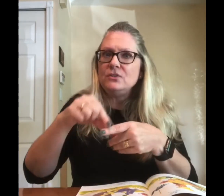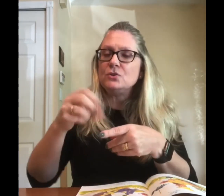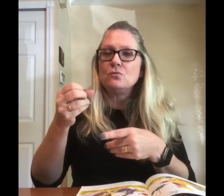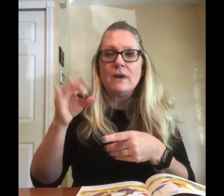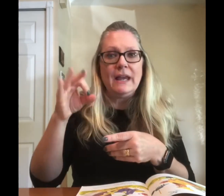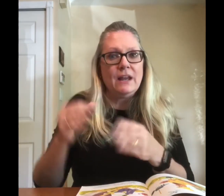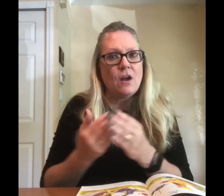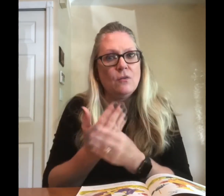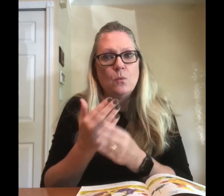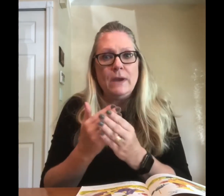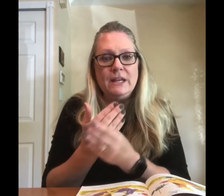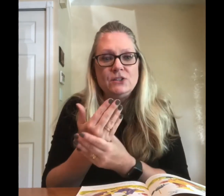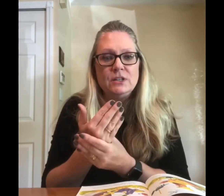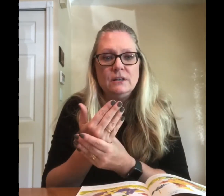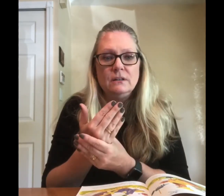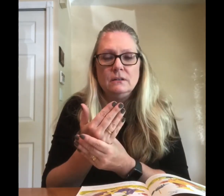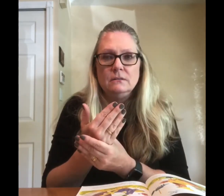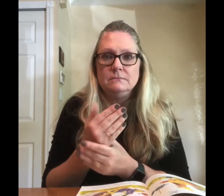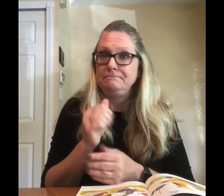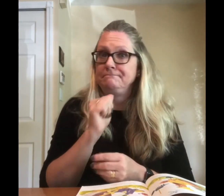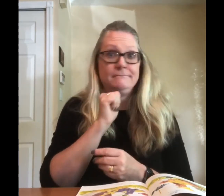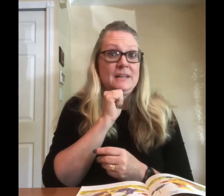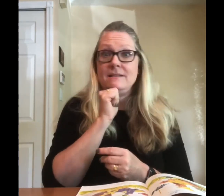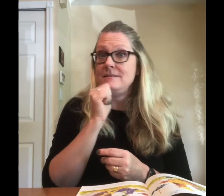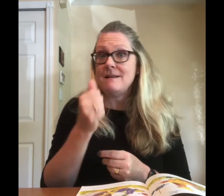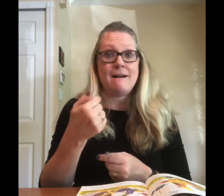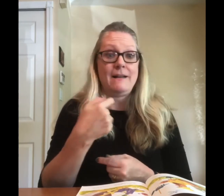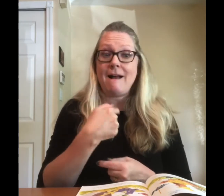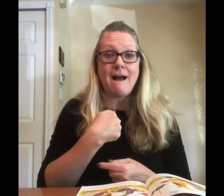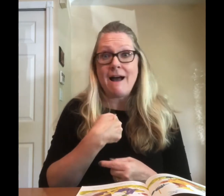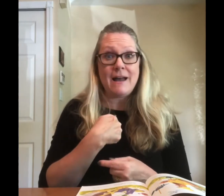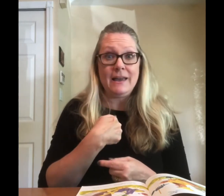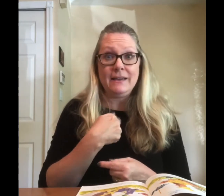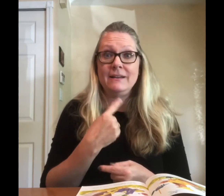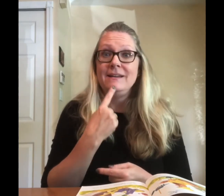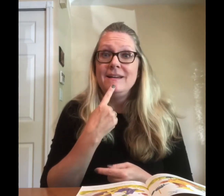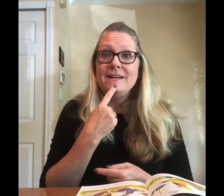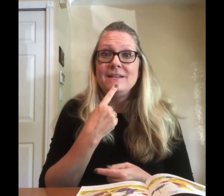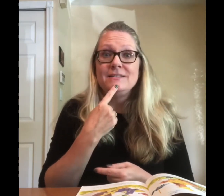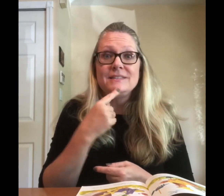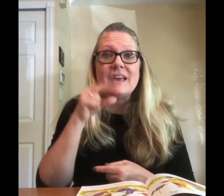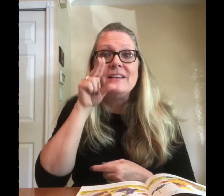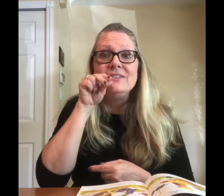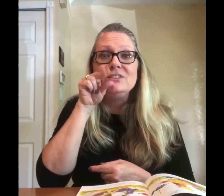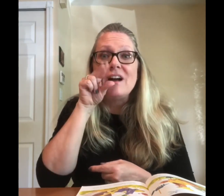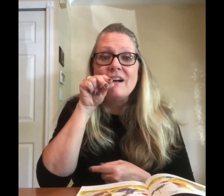grain of wheat? Not I said the duck.